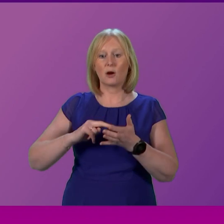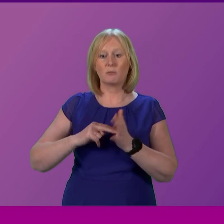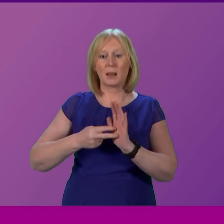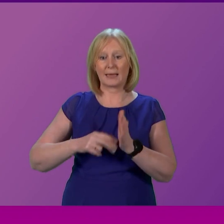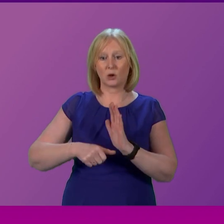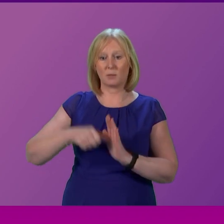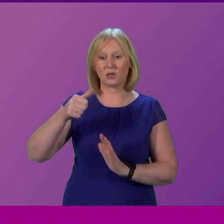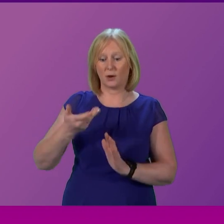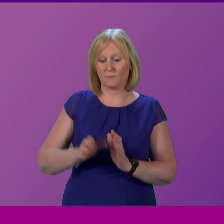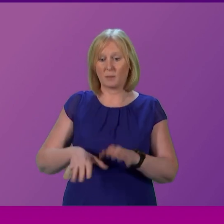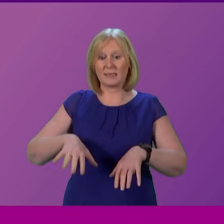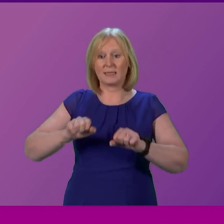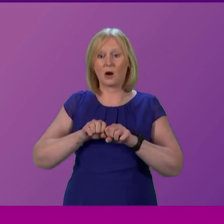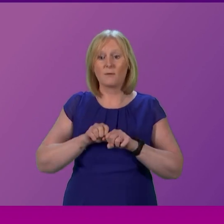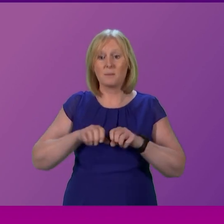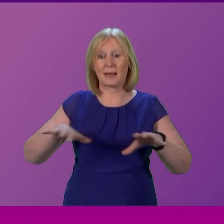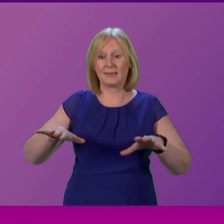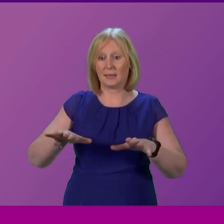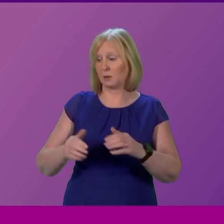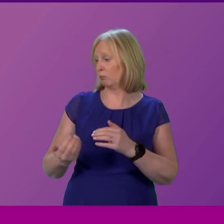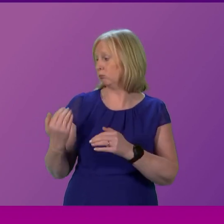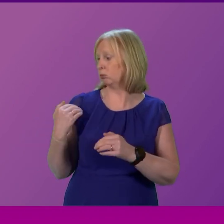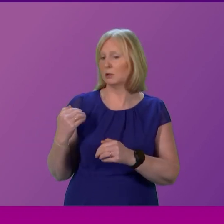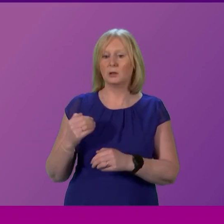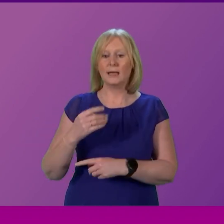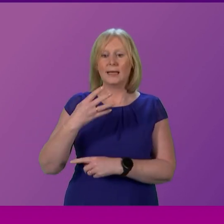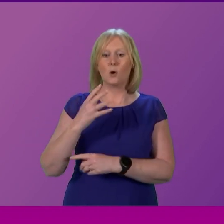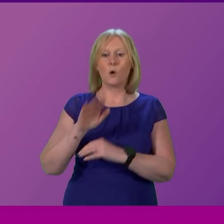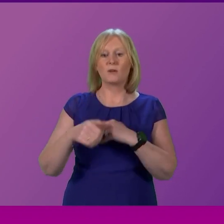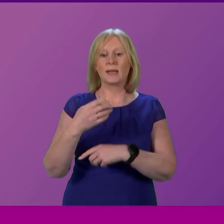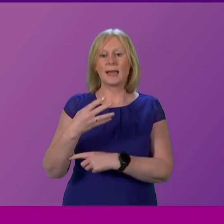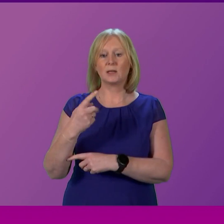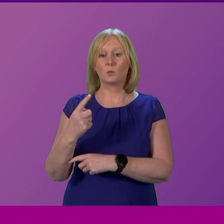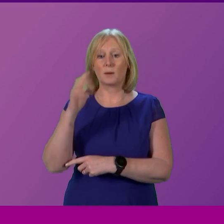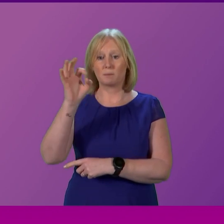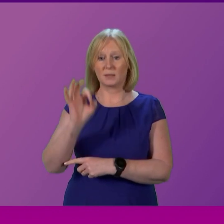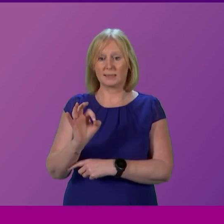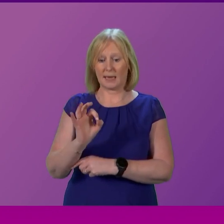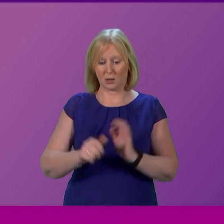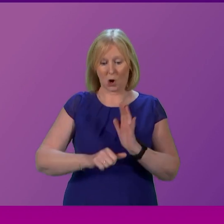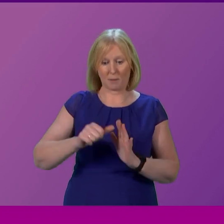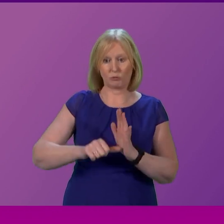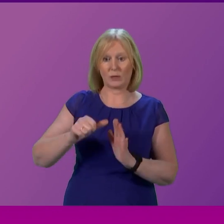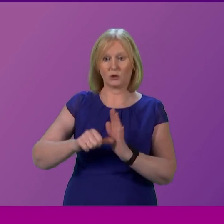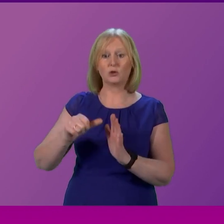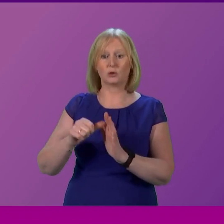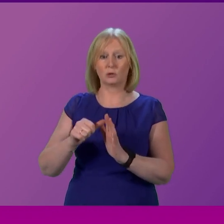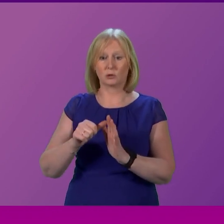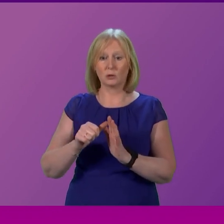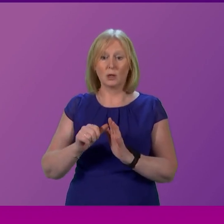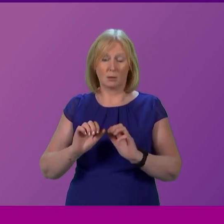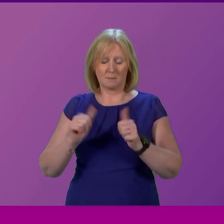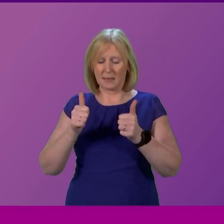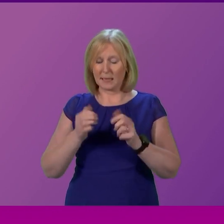the start of the pandemic, with over 91% of planned operations performed. So that is progress in relation to